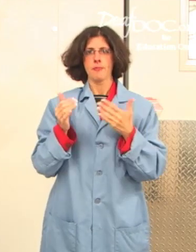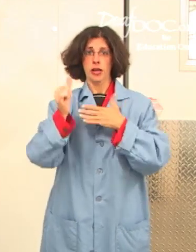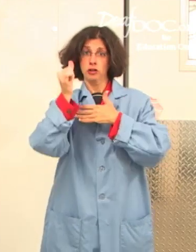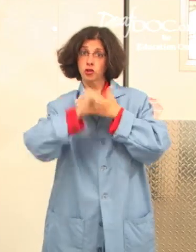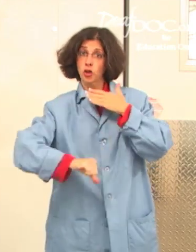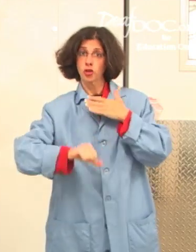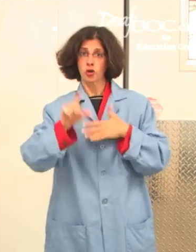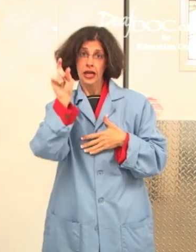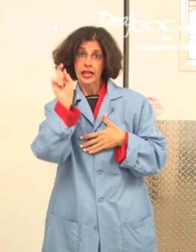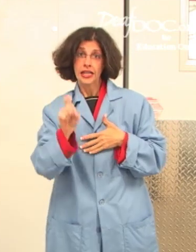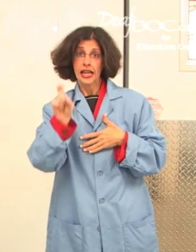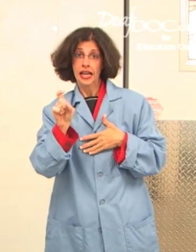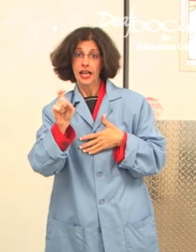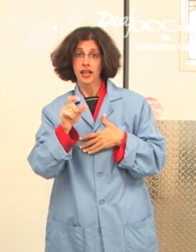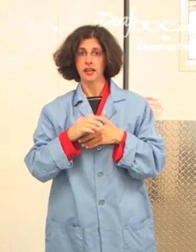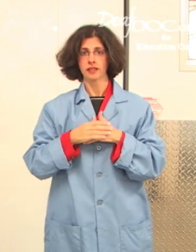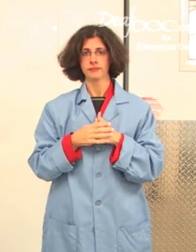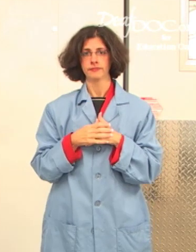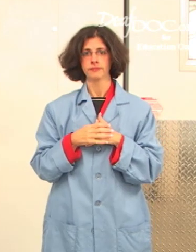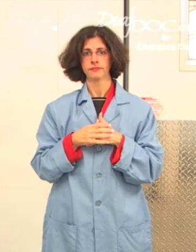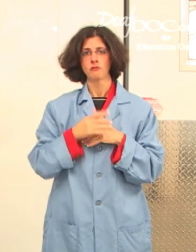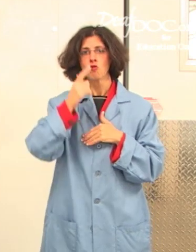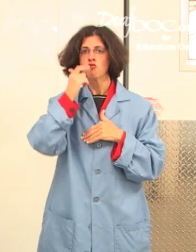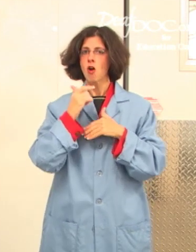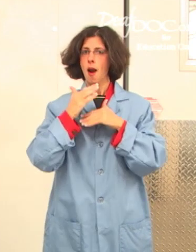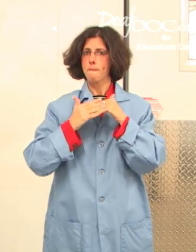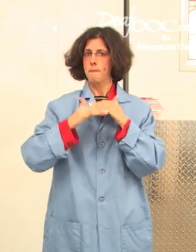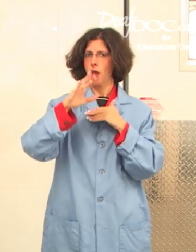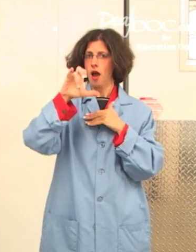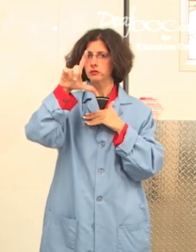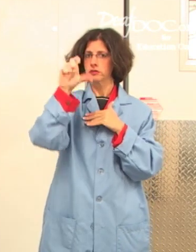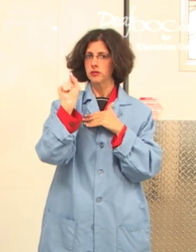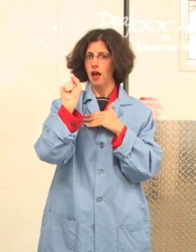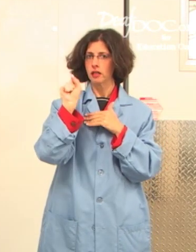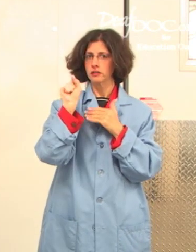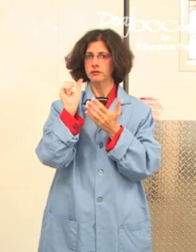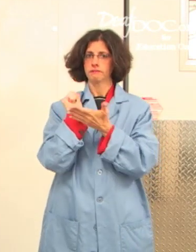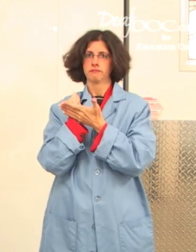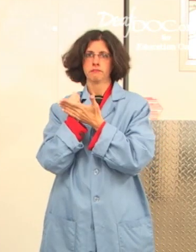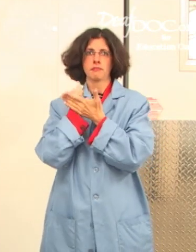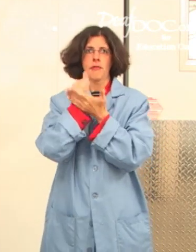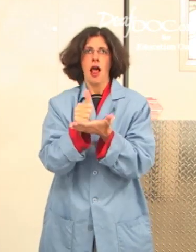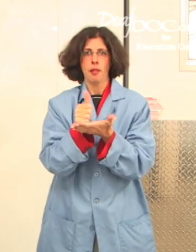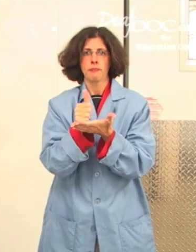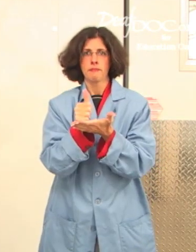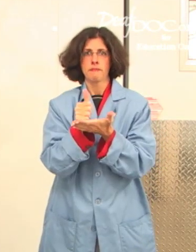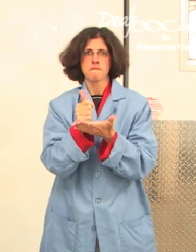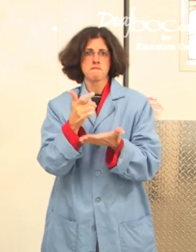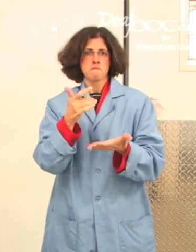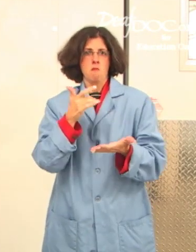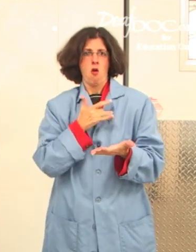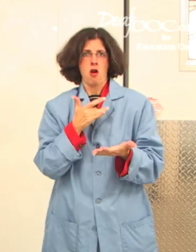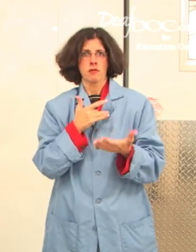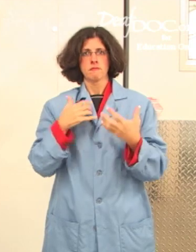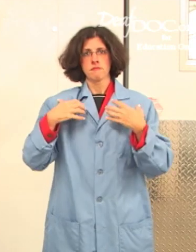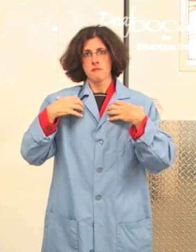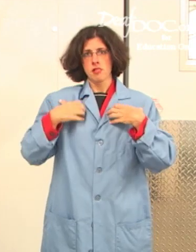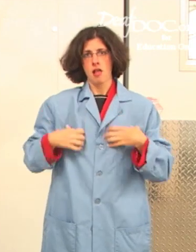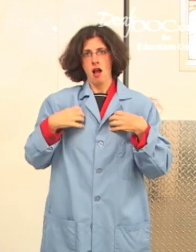if needed for surgery. Red blood cells help your heart, lungs,